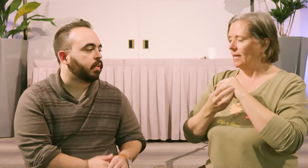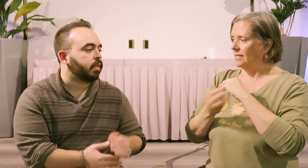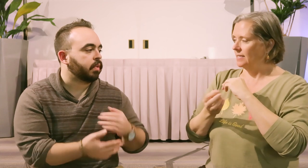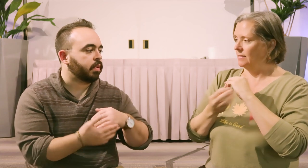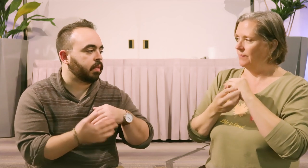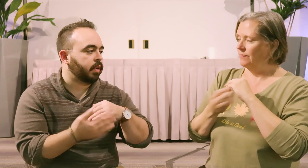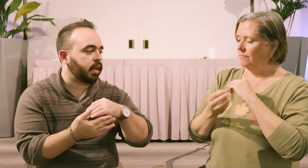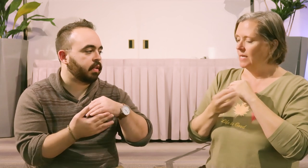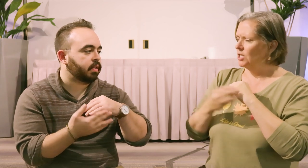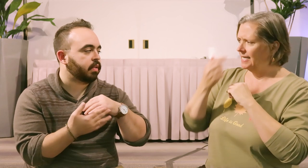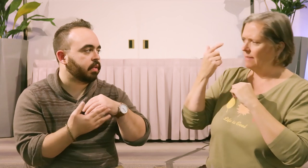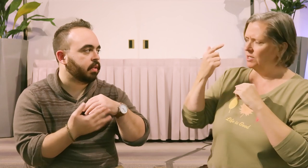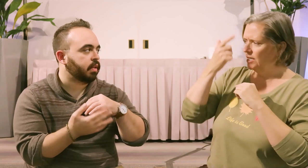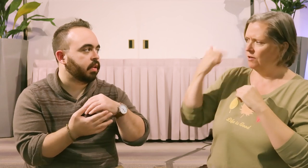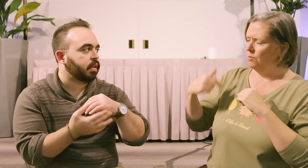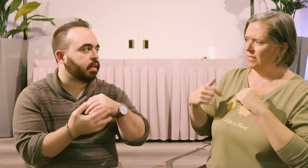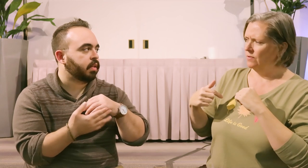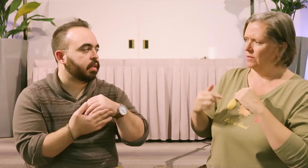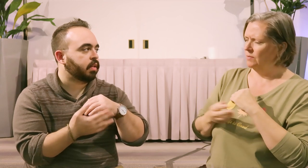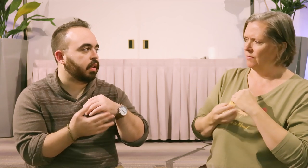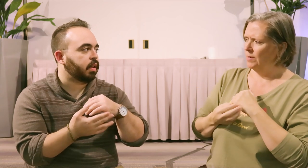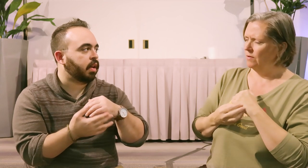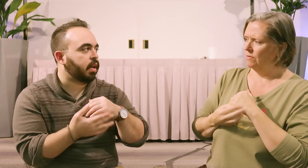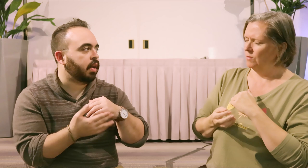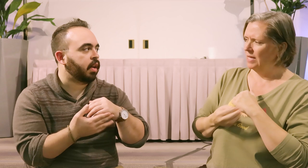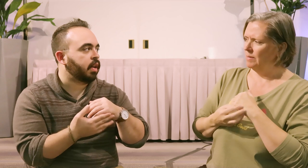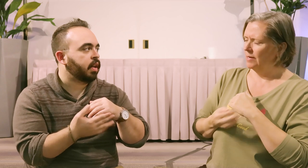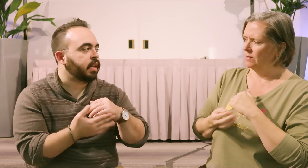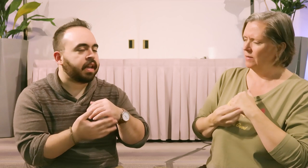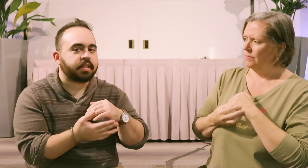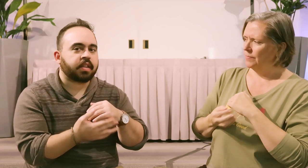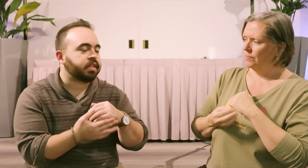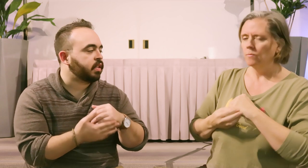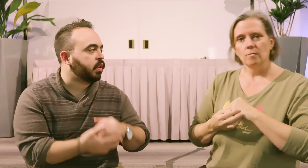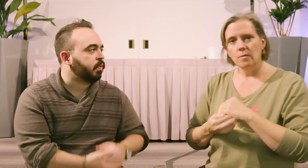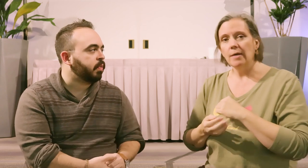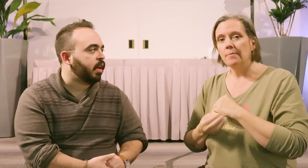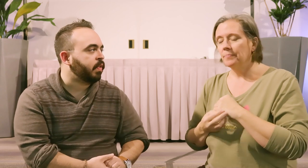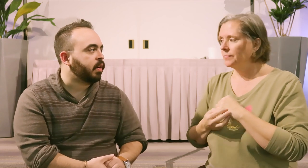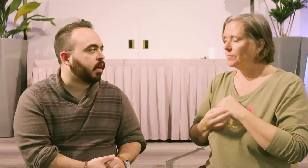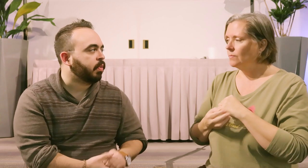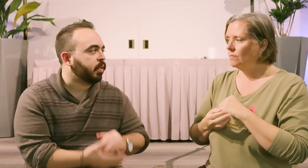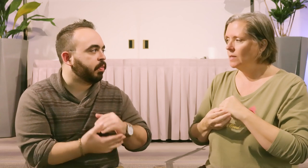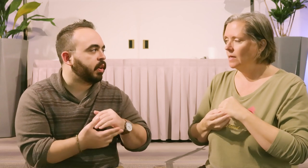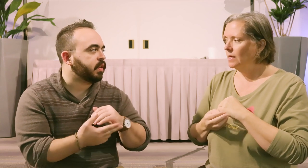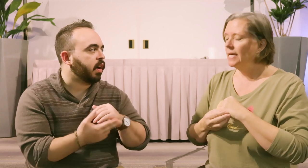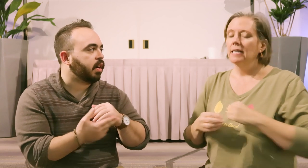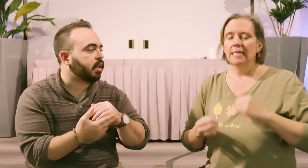like this. Okay. And should I name, should I show you the points first before we go through them? Would that be better? Yeah let's let's let's show everyone a couple of what the points are. Yeah yeah